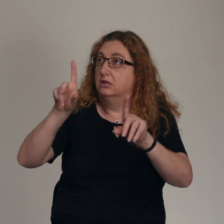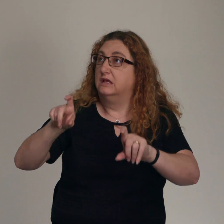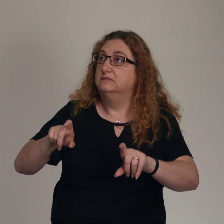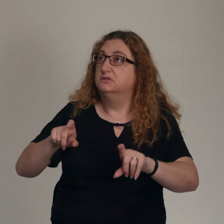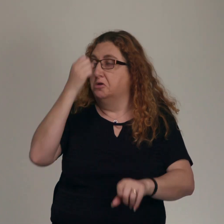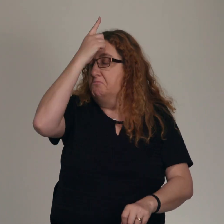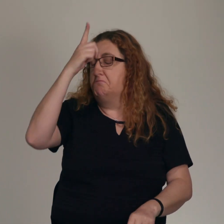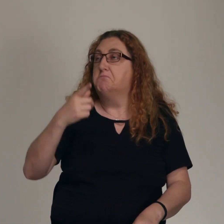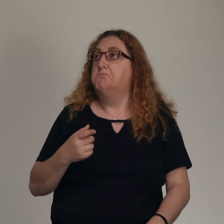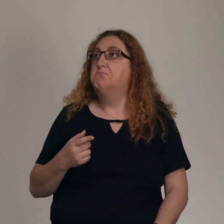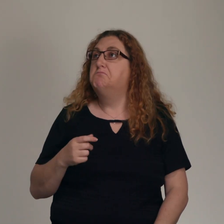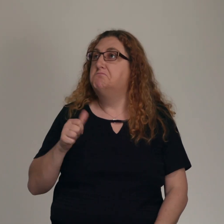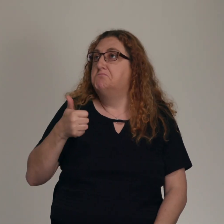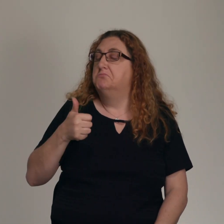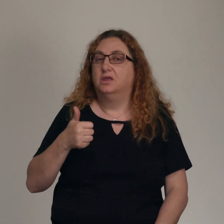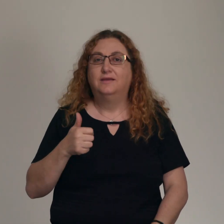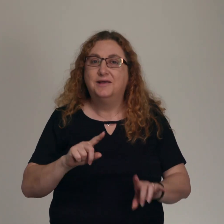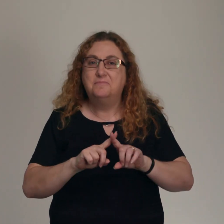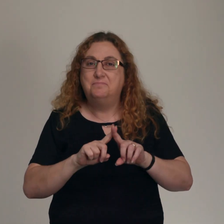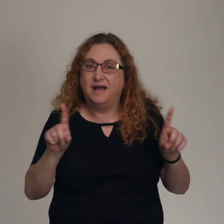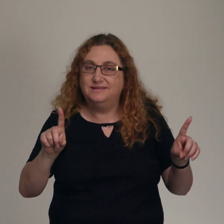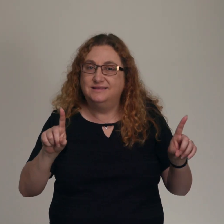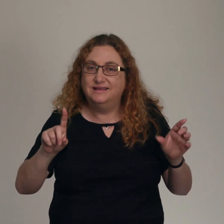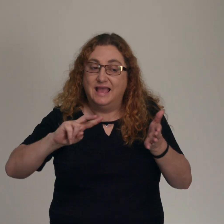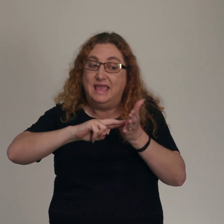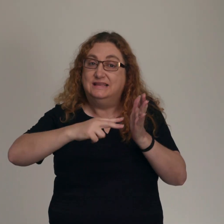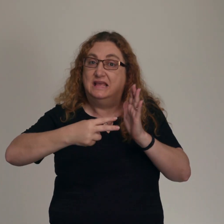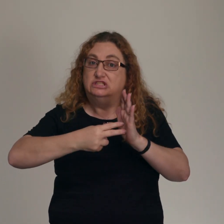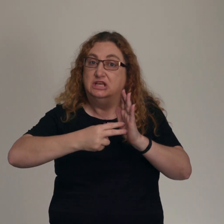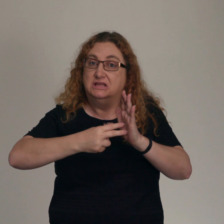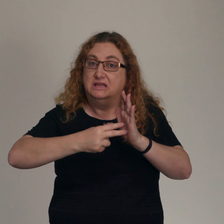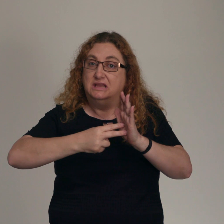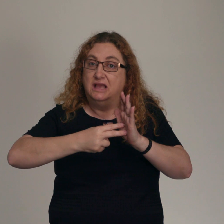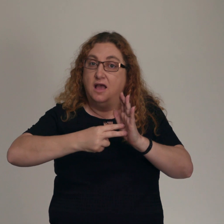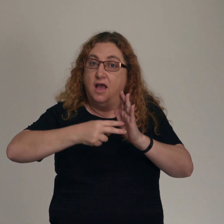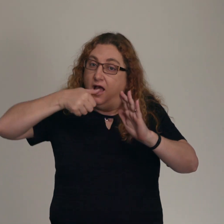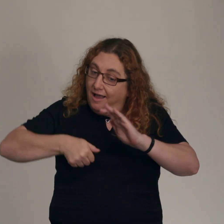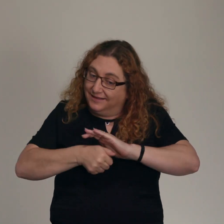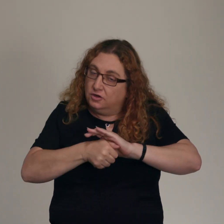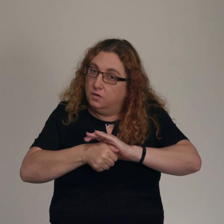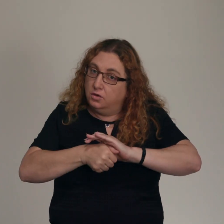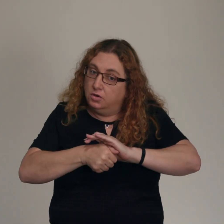It's quite another thing to have your intention underneath what drives people to murder not even be a reality.